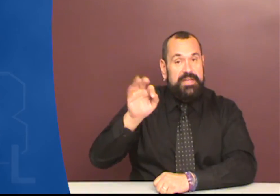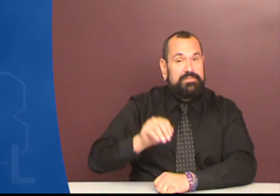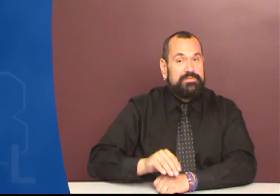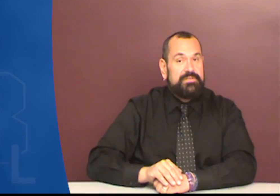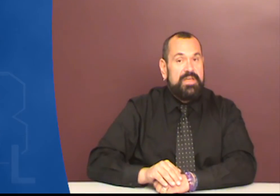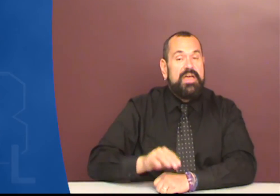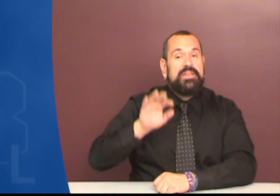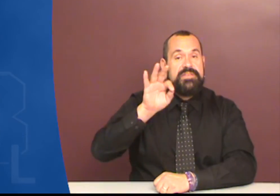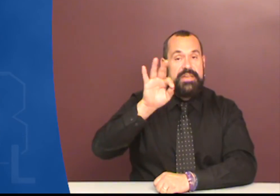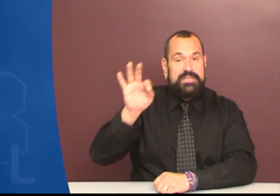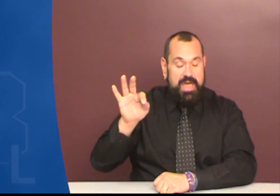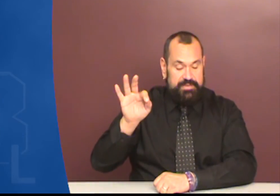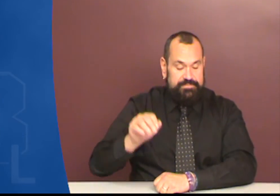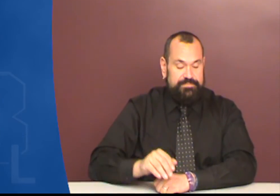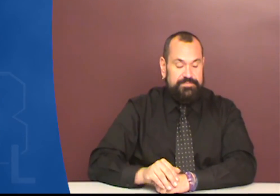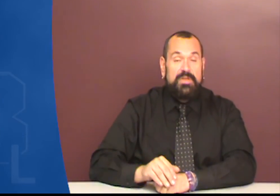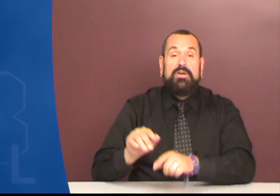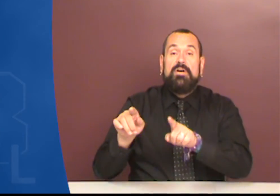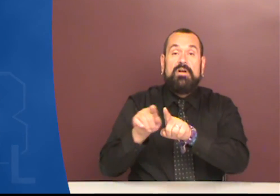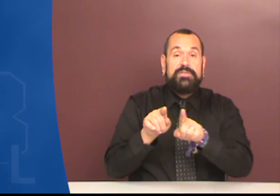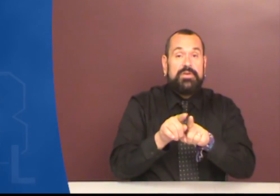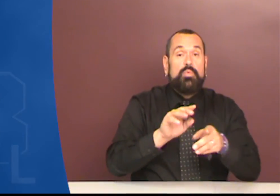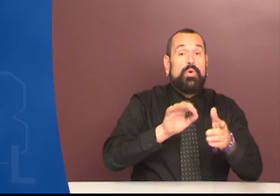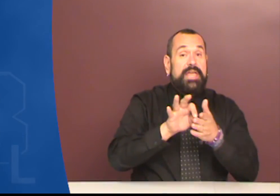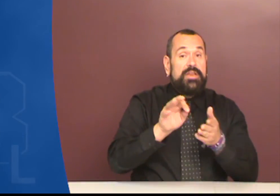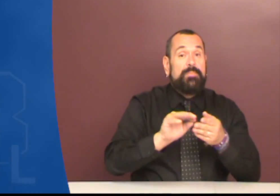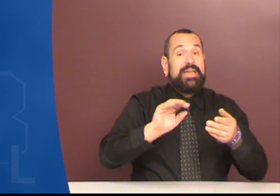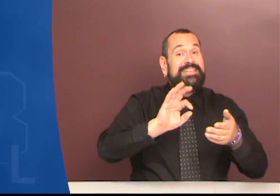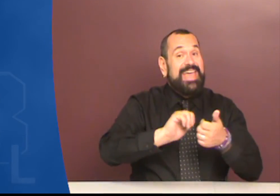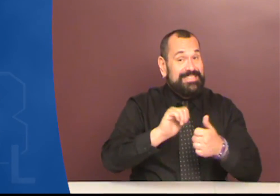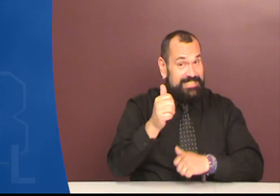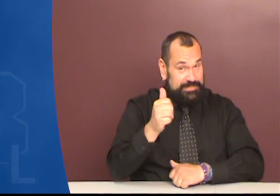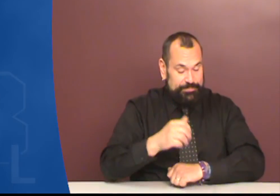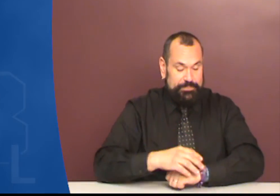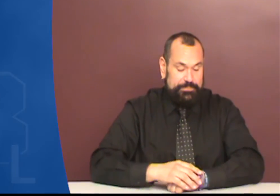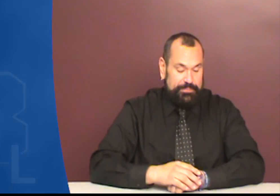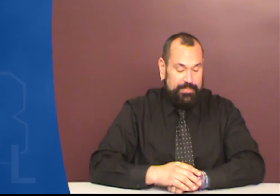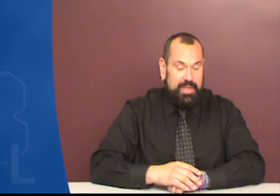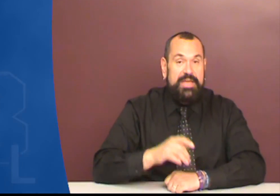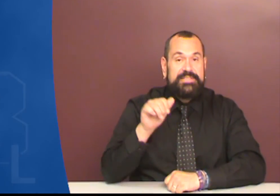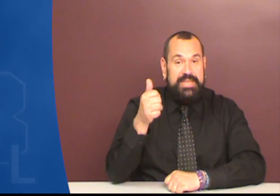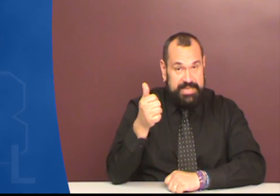99 also we're counting by tens 10